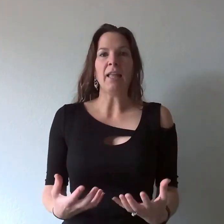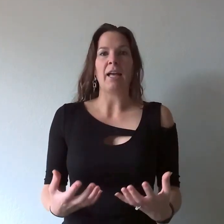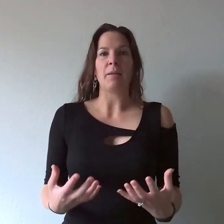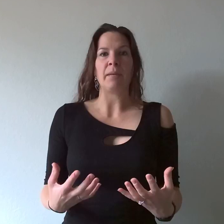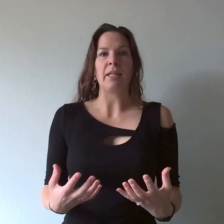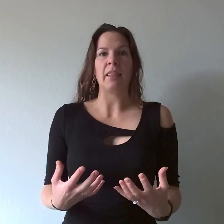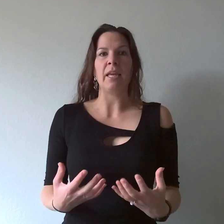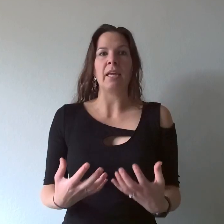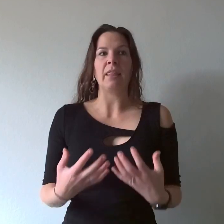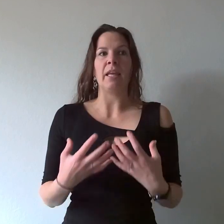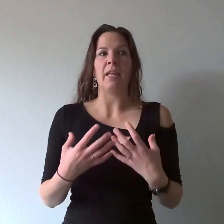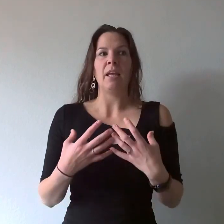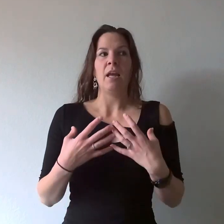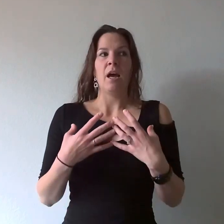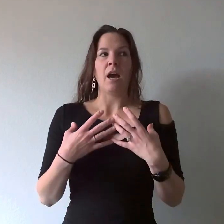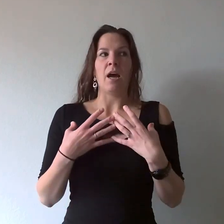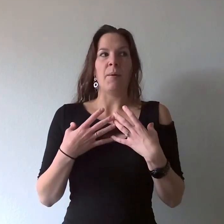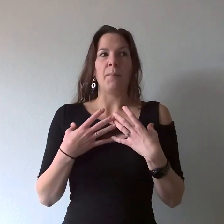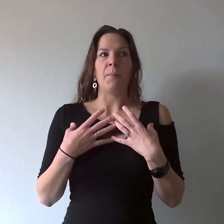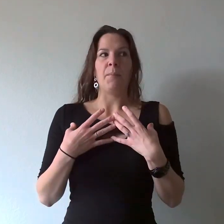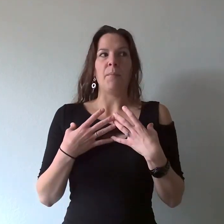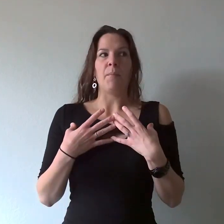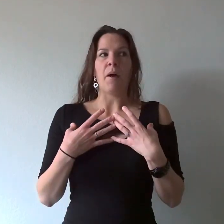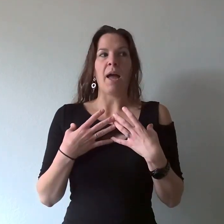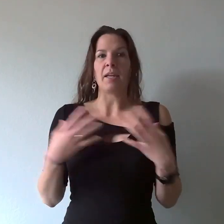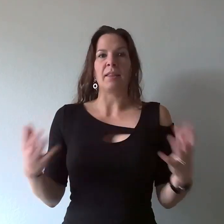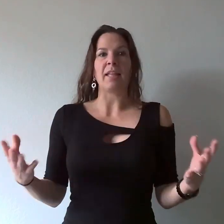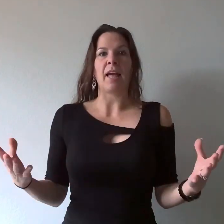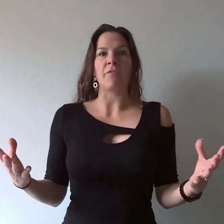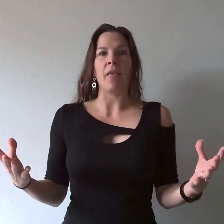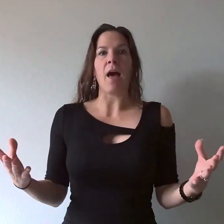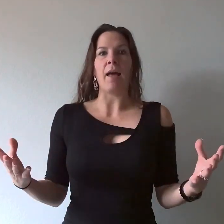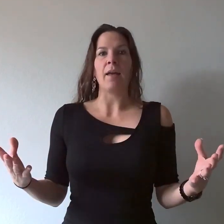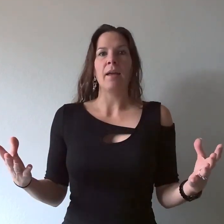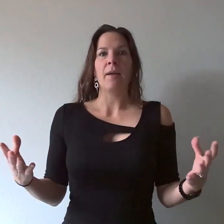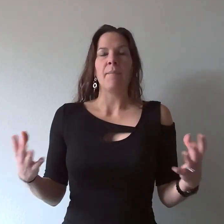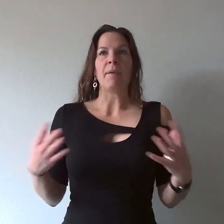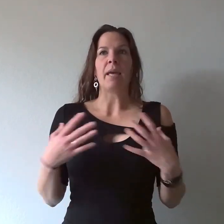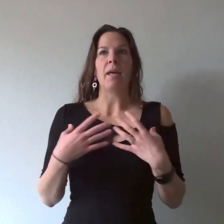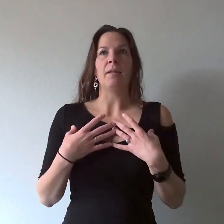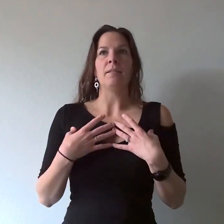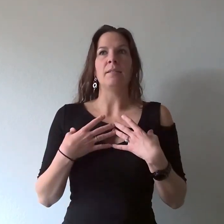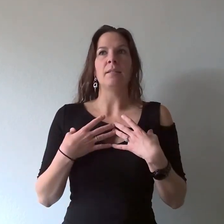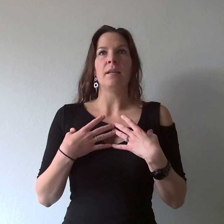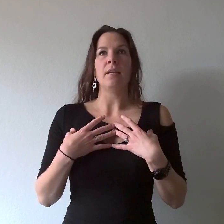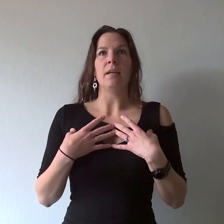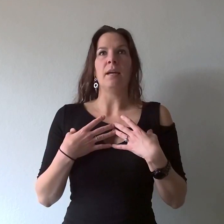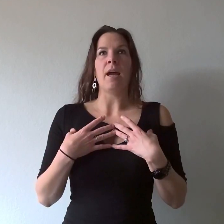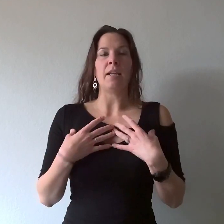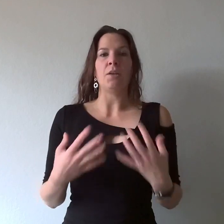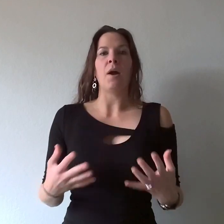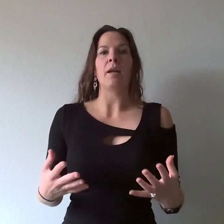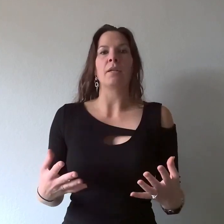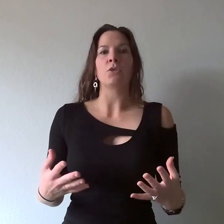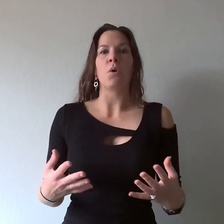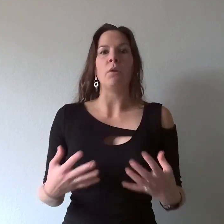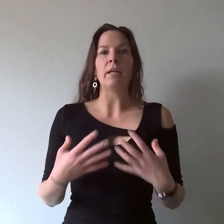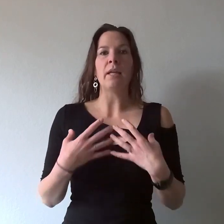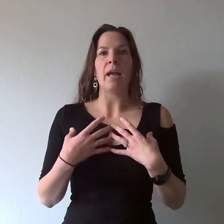out of me to think that I could let that fly because I didn't know how to control it I